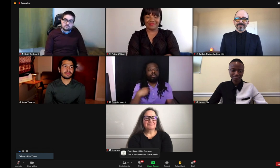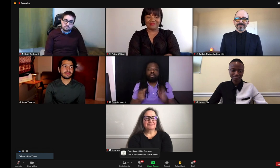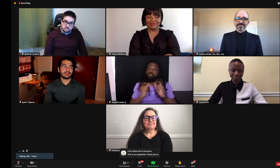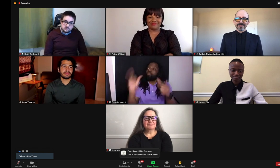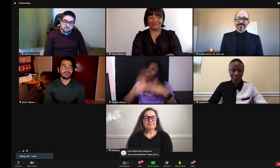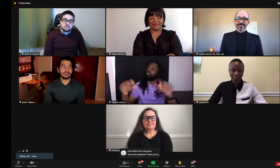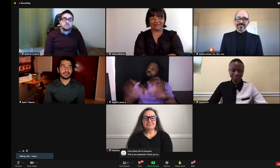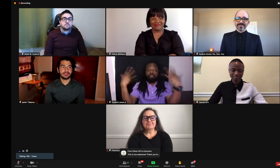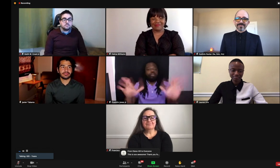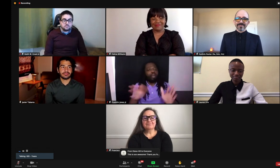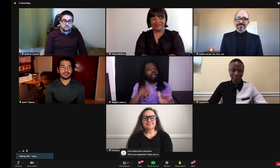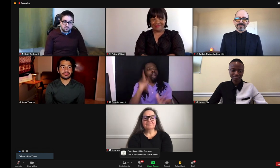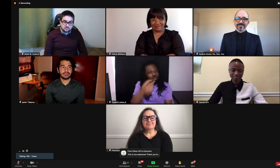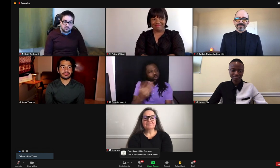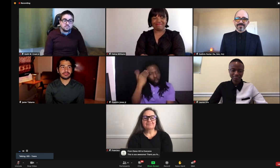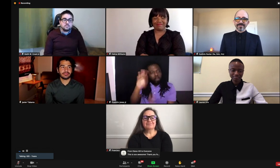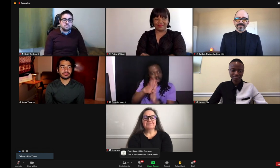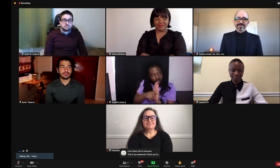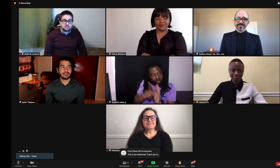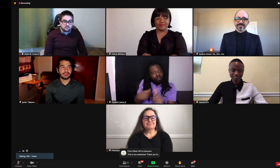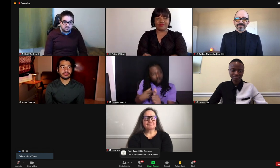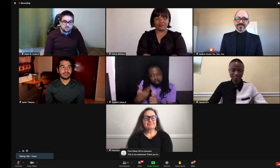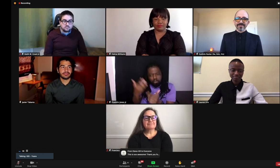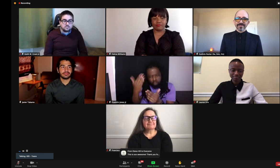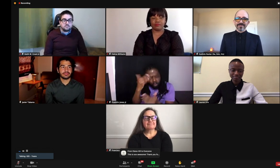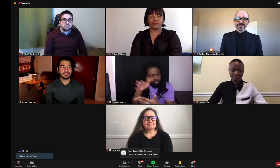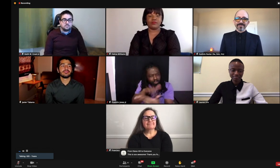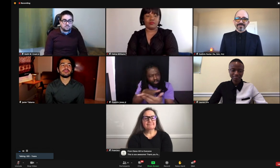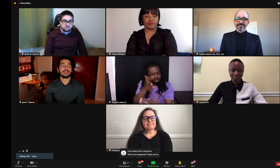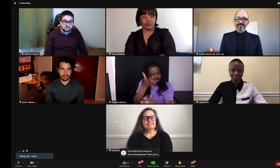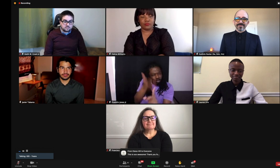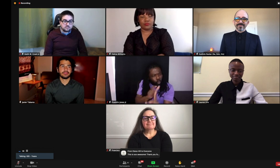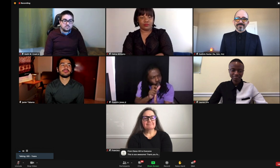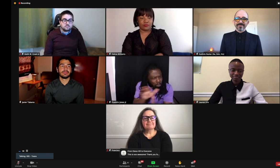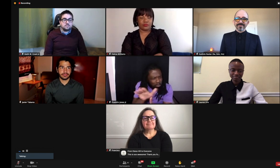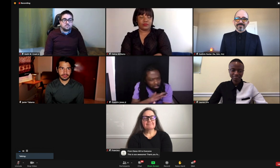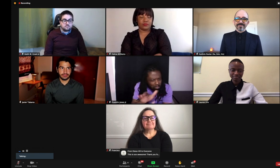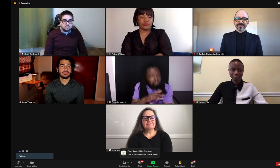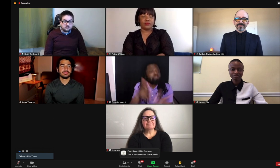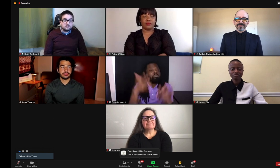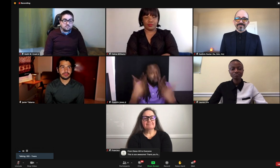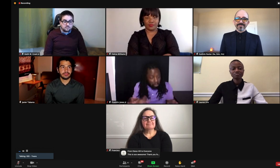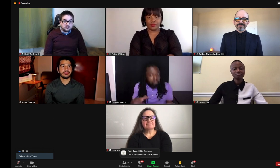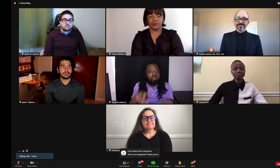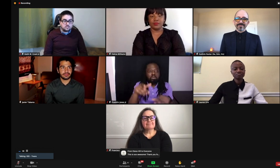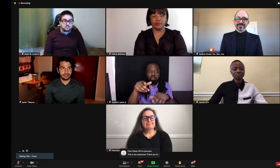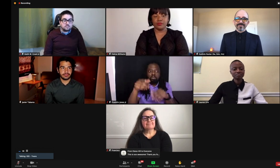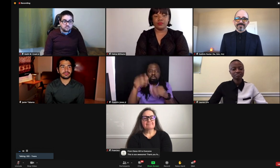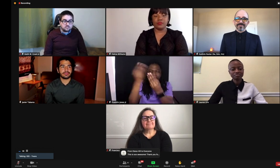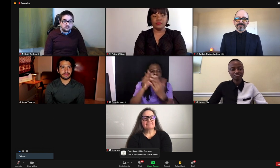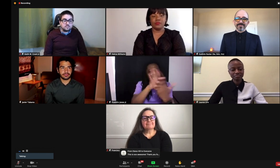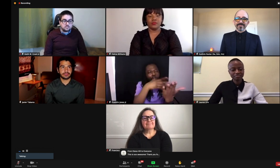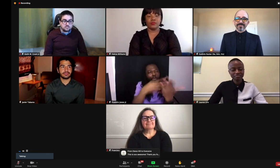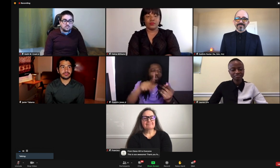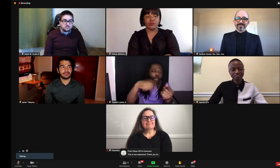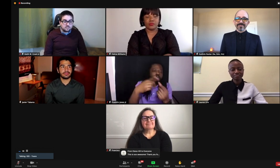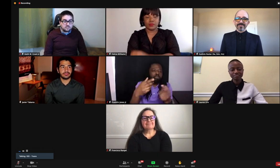story first. You can't just sign it without knowing it. You have to really study it. And, you know, as you keep doing that,